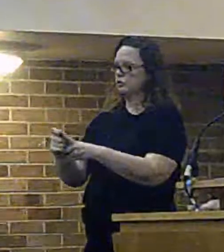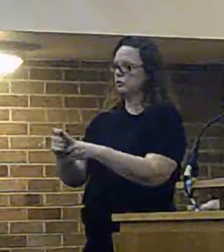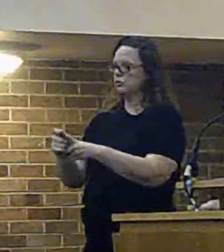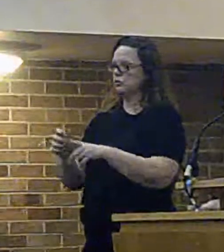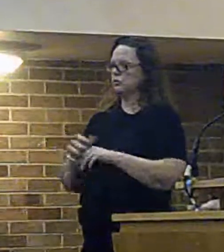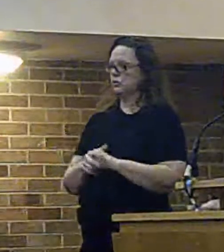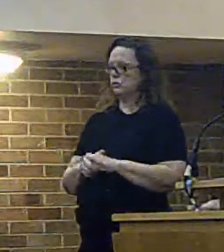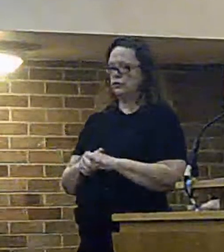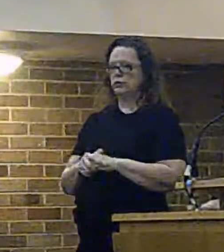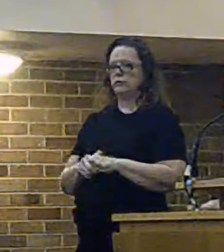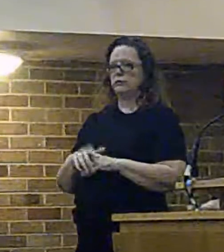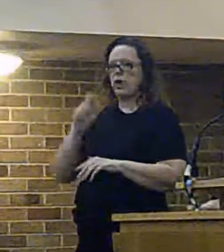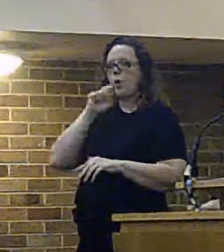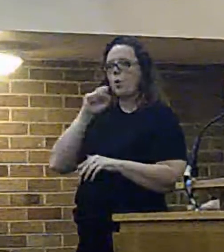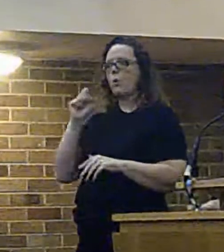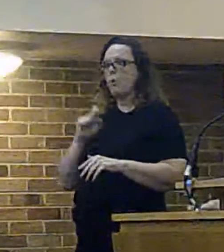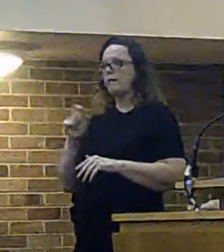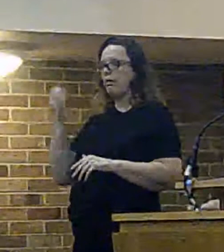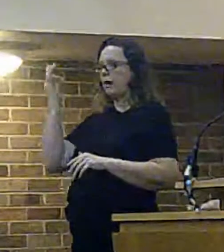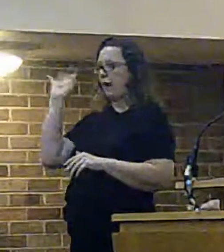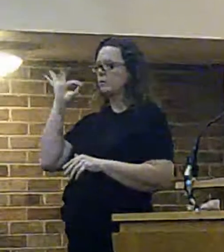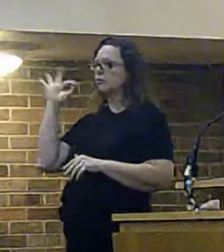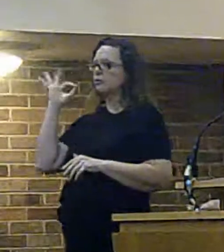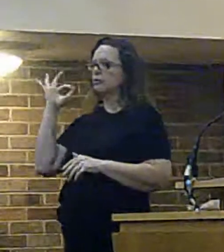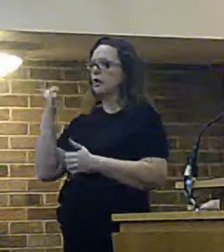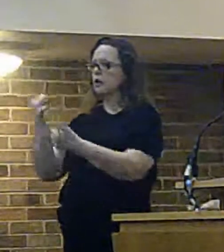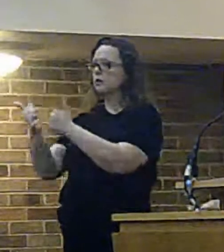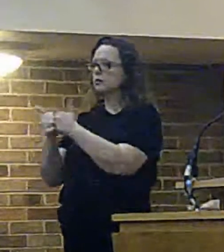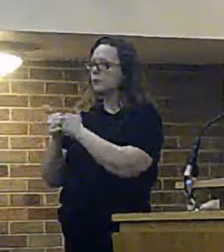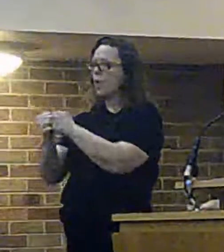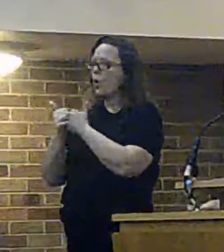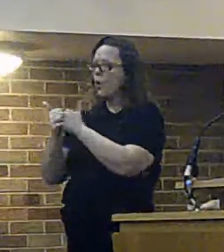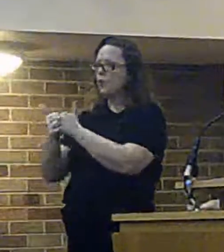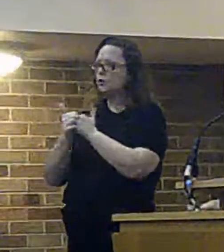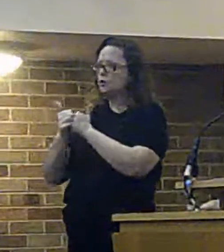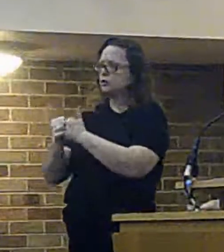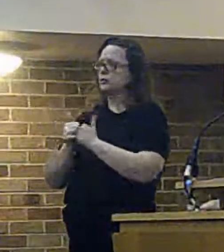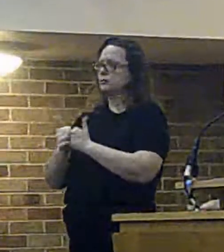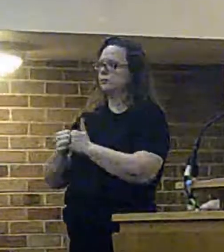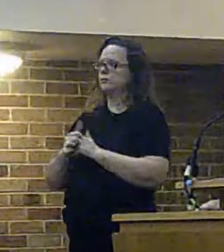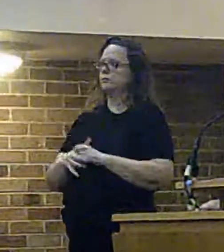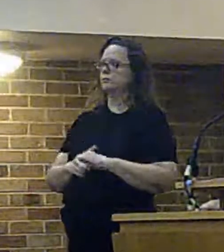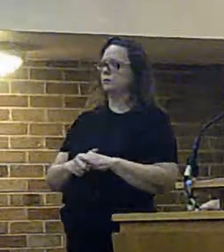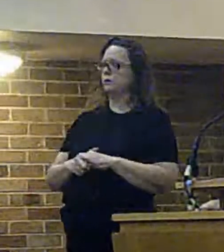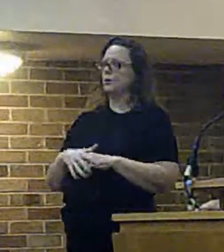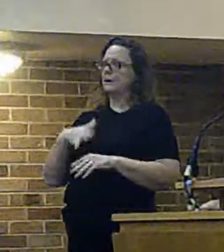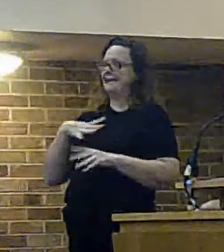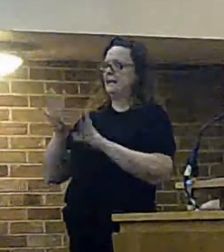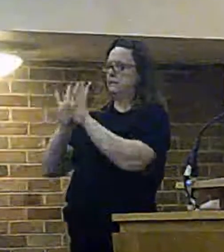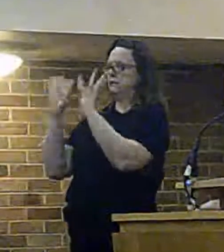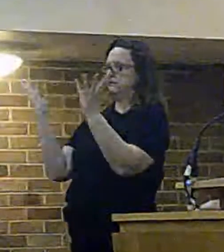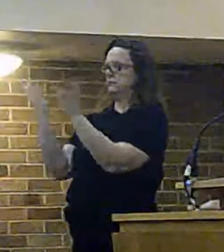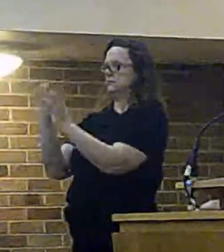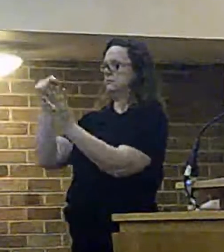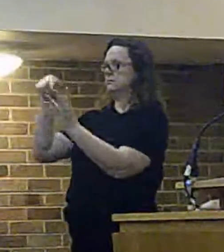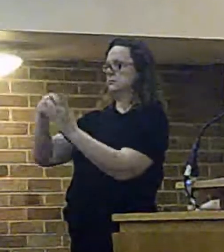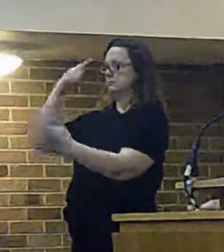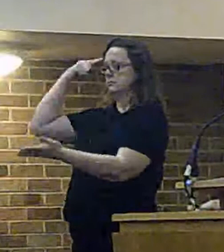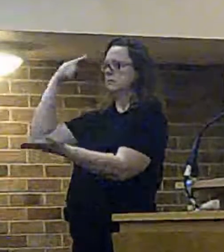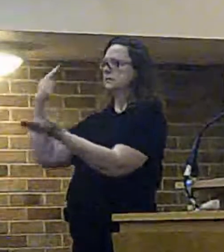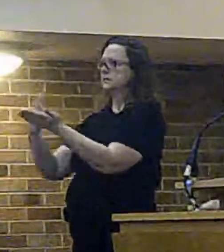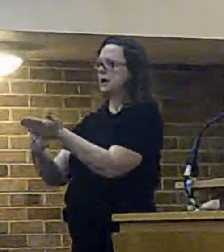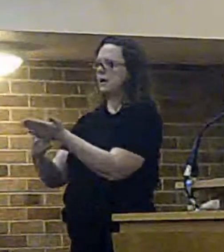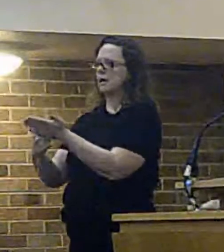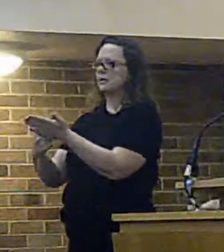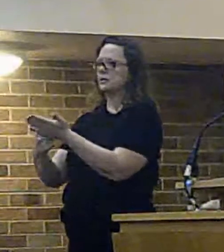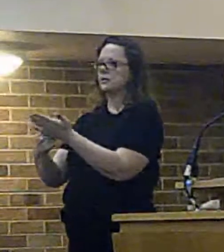they are supported the will officers clearly given the level of interest there would need to be a cabinet decision but it was only in keeping with